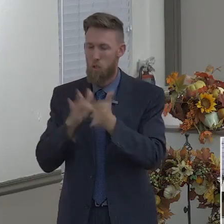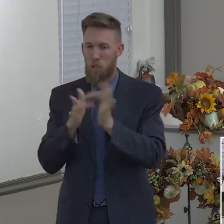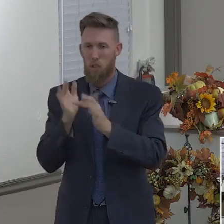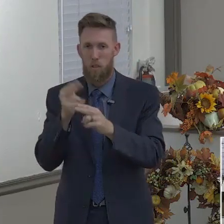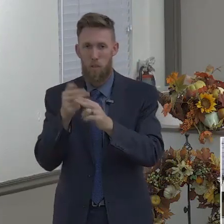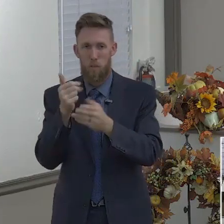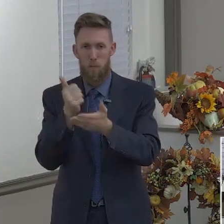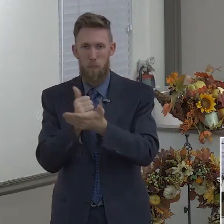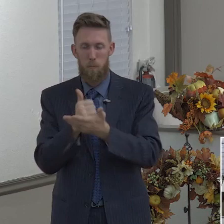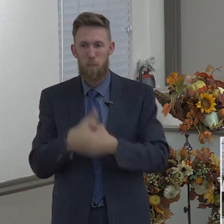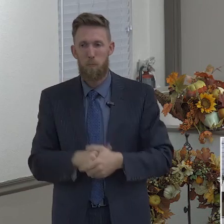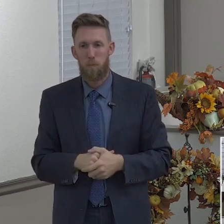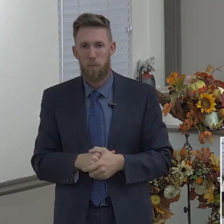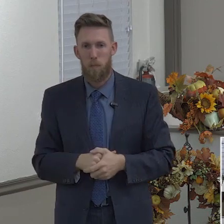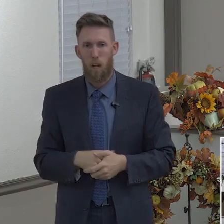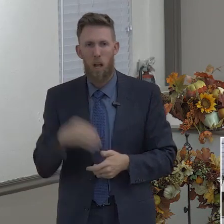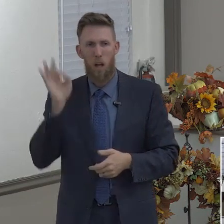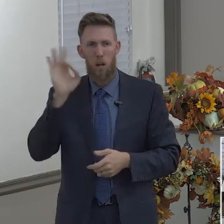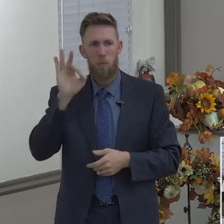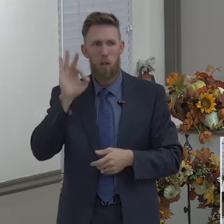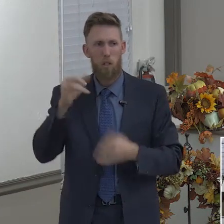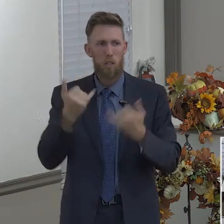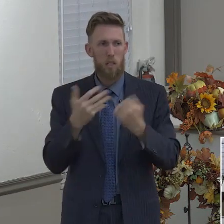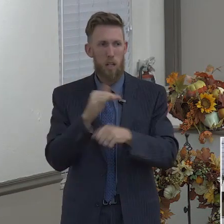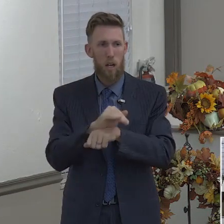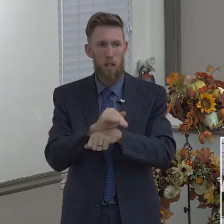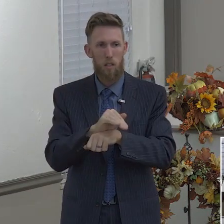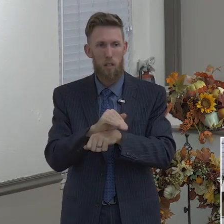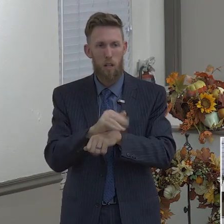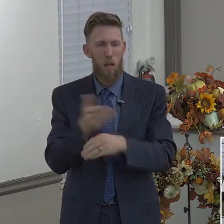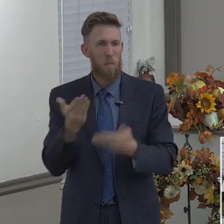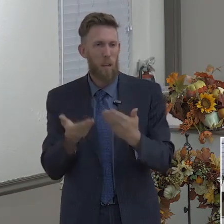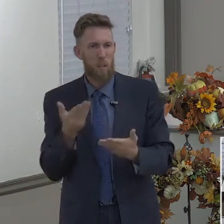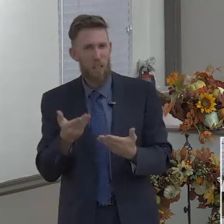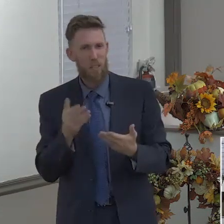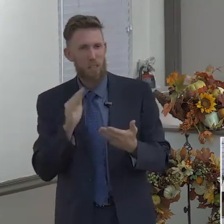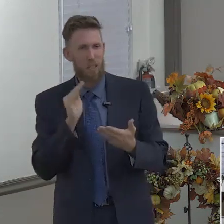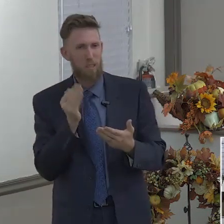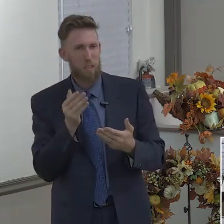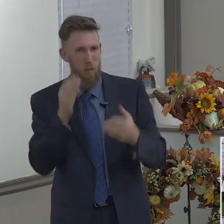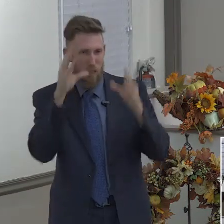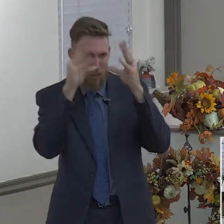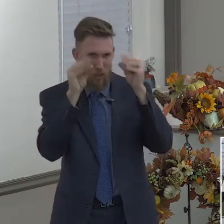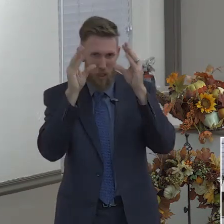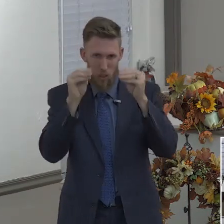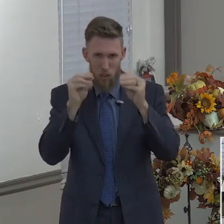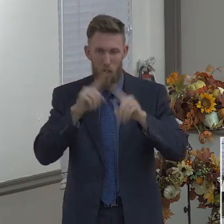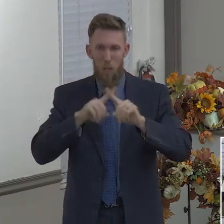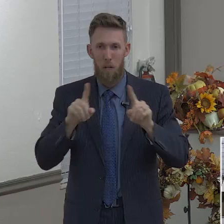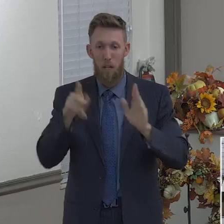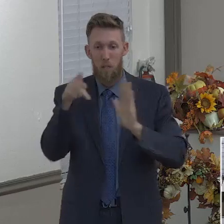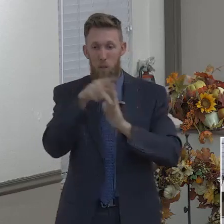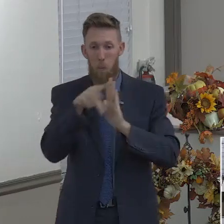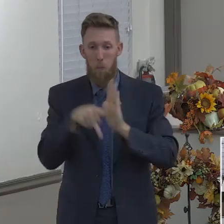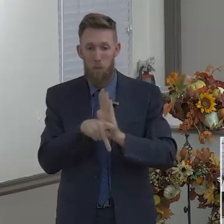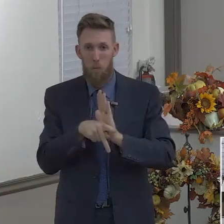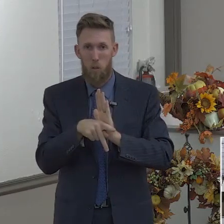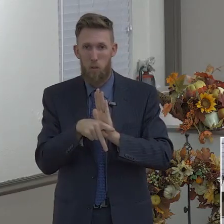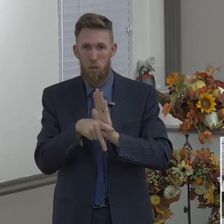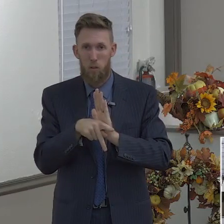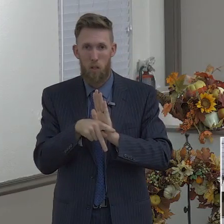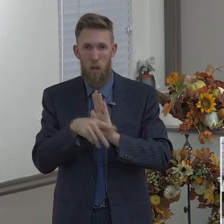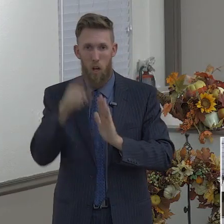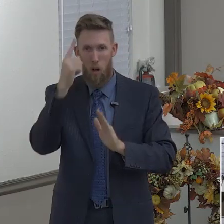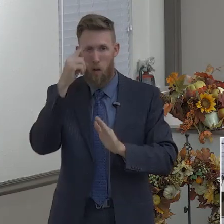don't know, this may be a little more teachy than preachy, but principles for finding the will of